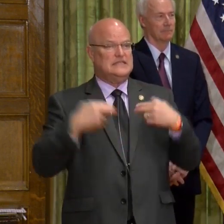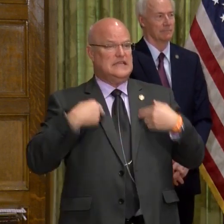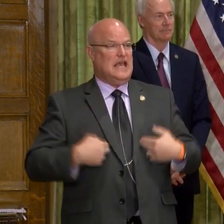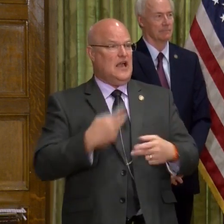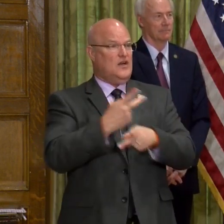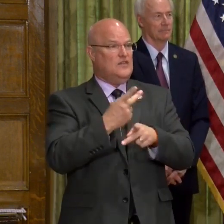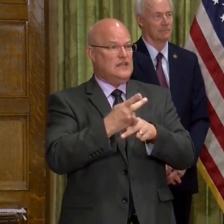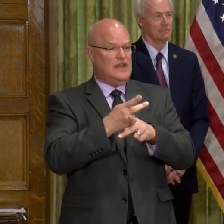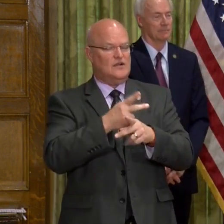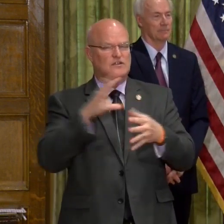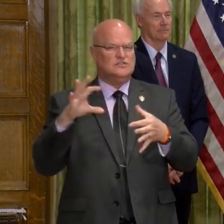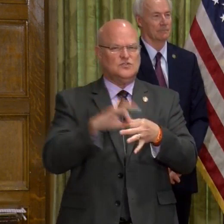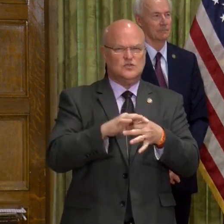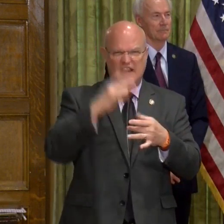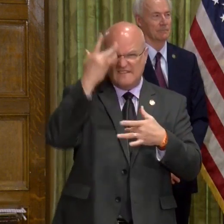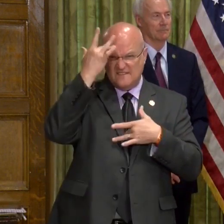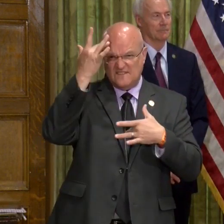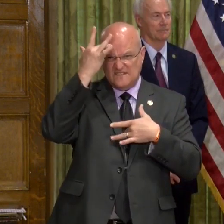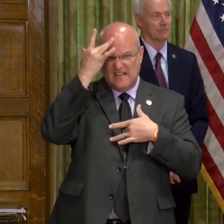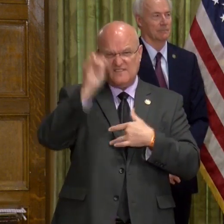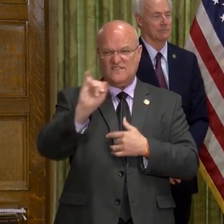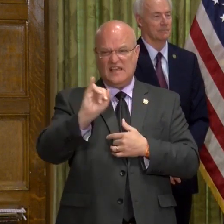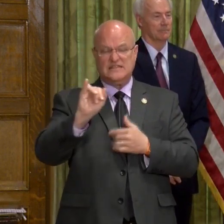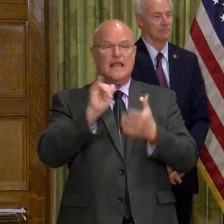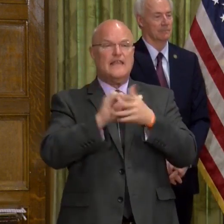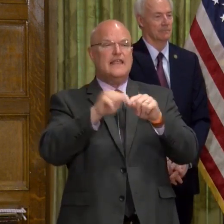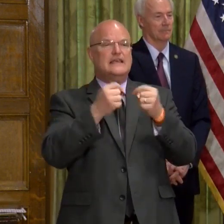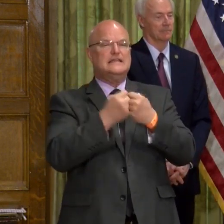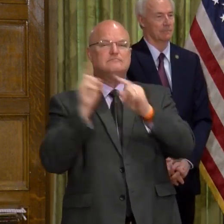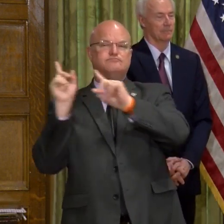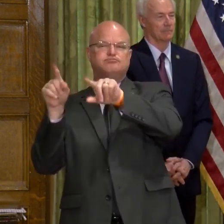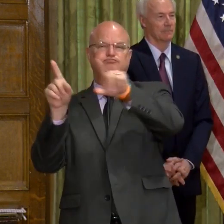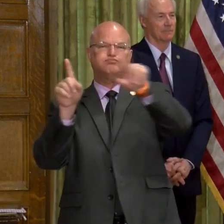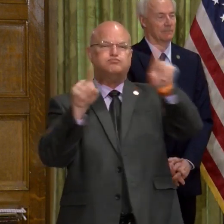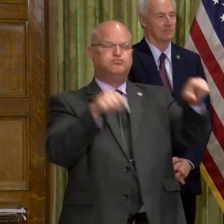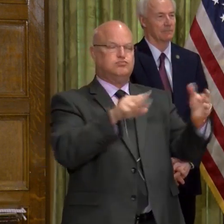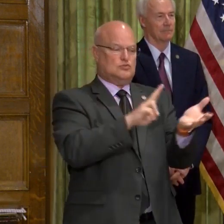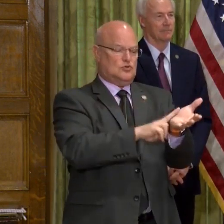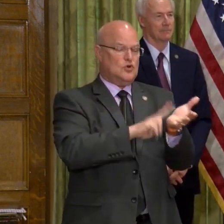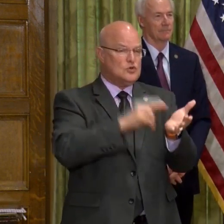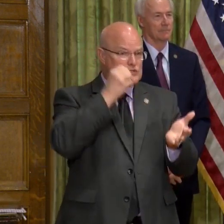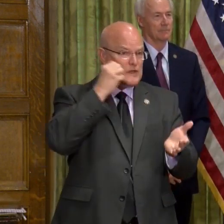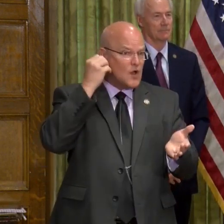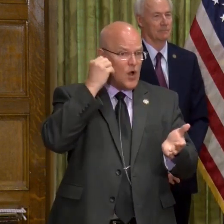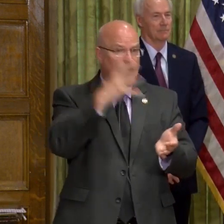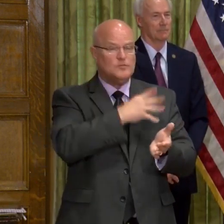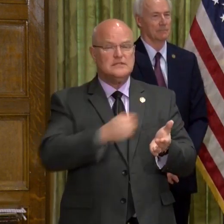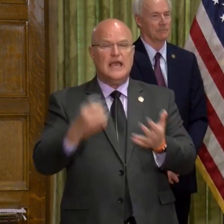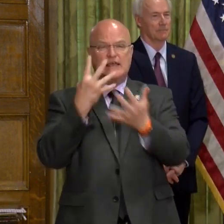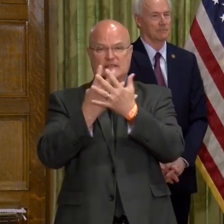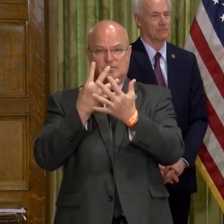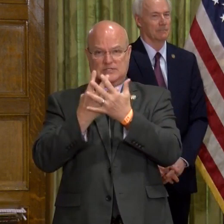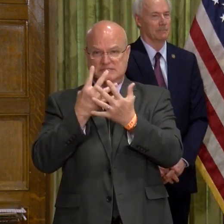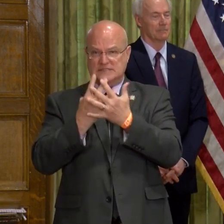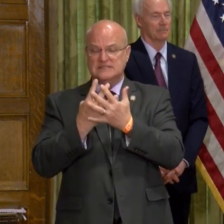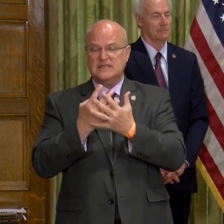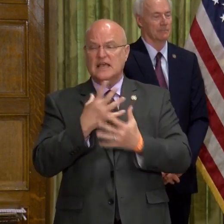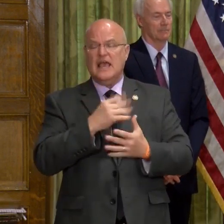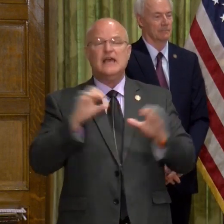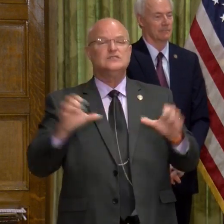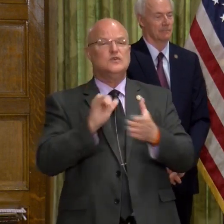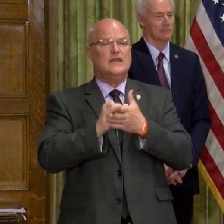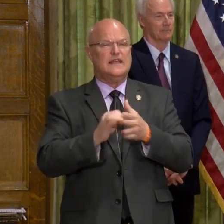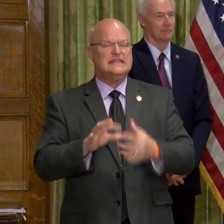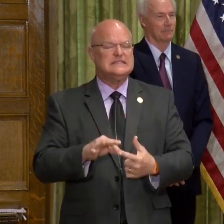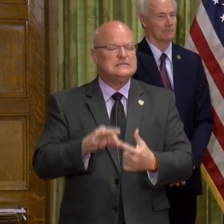care associated infections. And those are the teams that are going out to the nursing homes and to the correctional facilities and